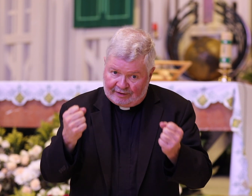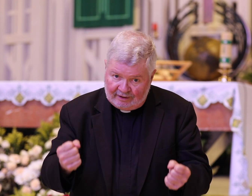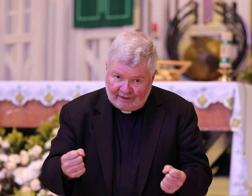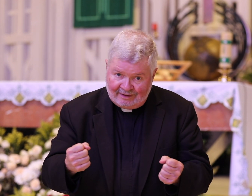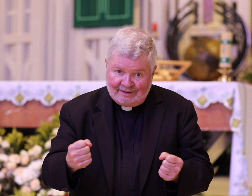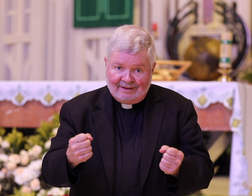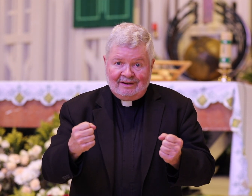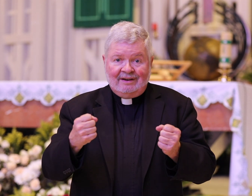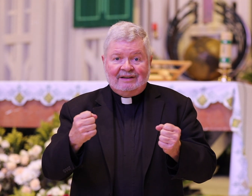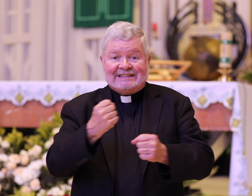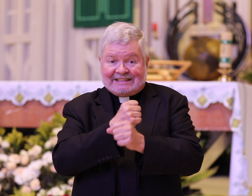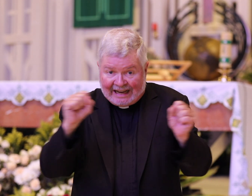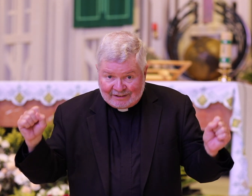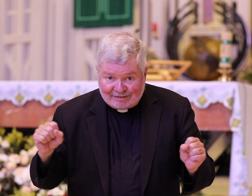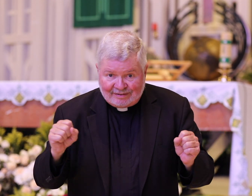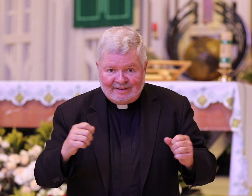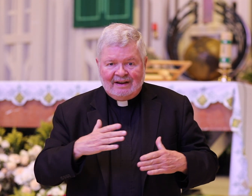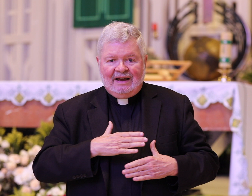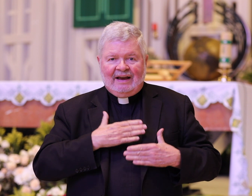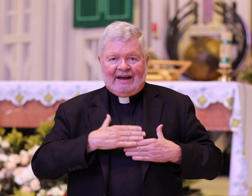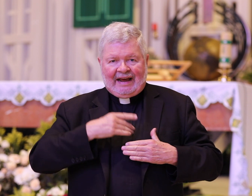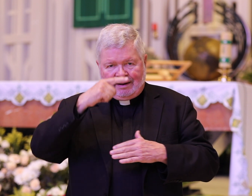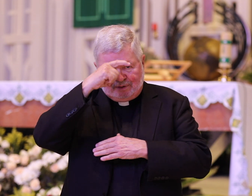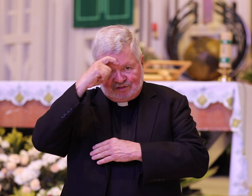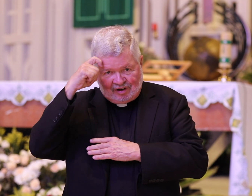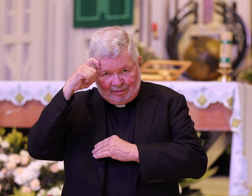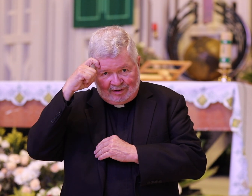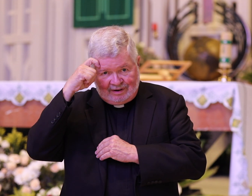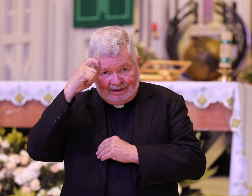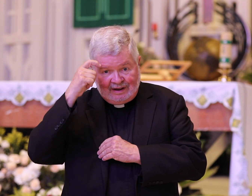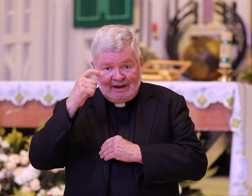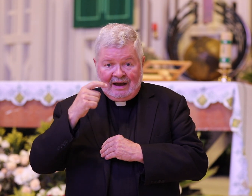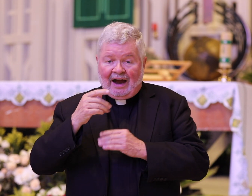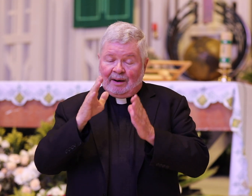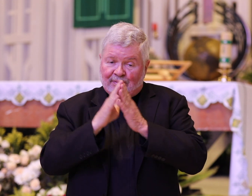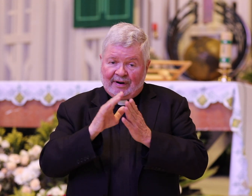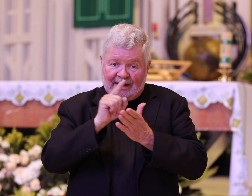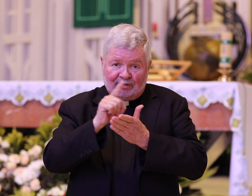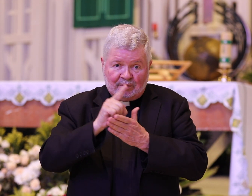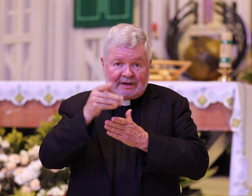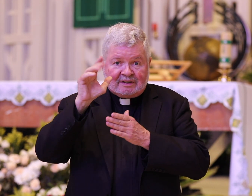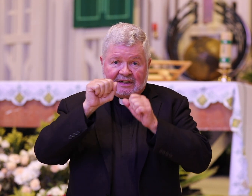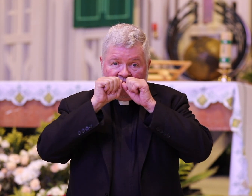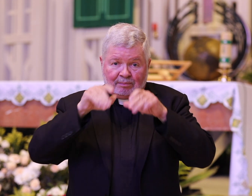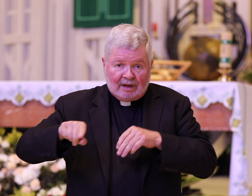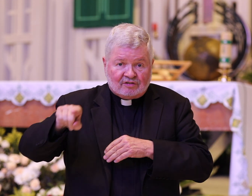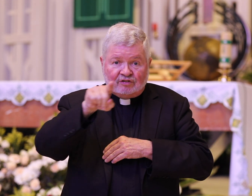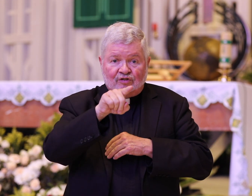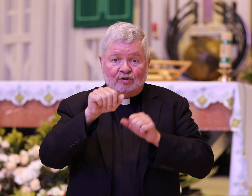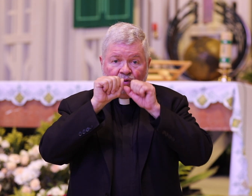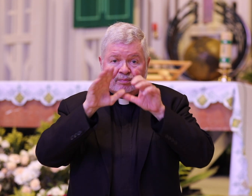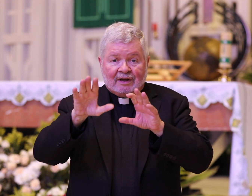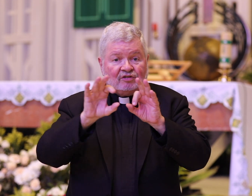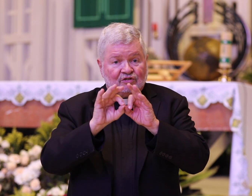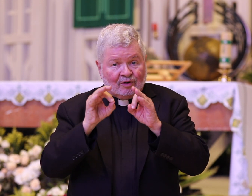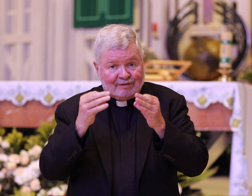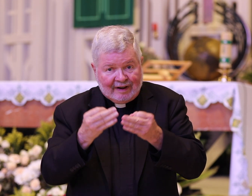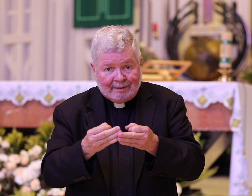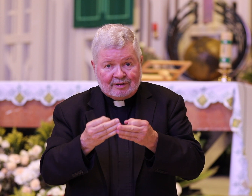safe and happy summer I pray every week that God blesses you and blesses your families